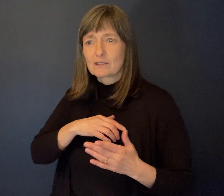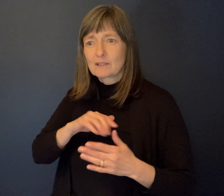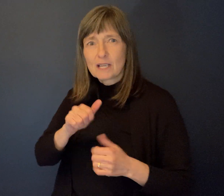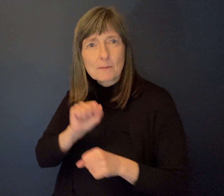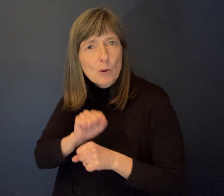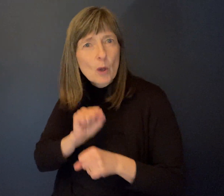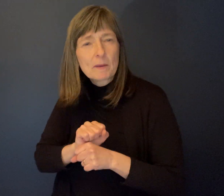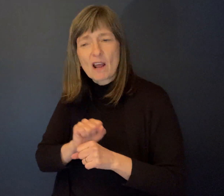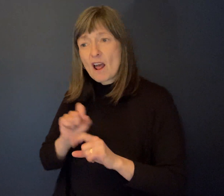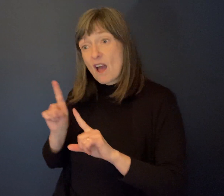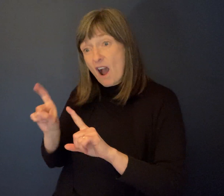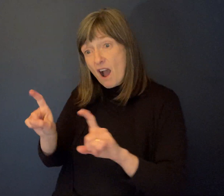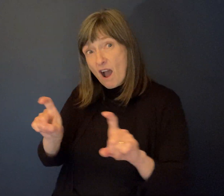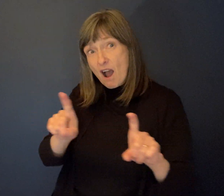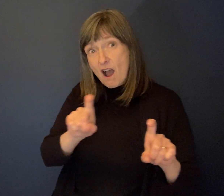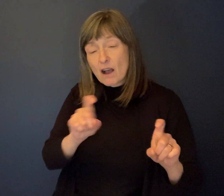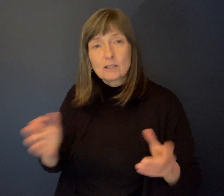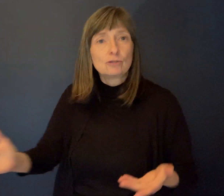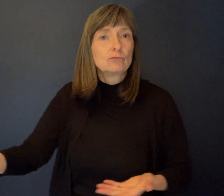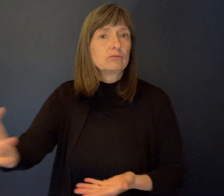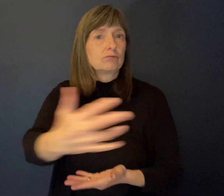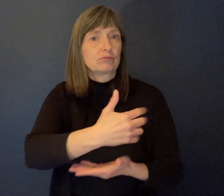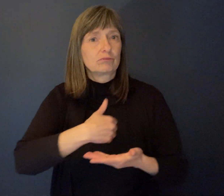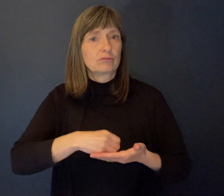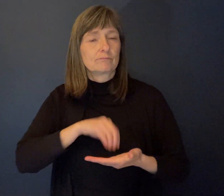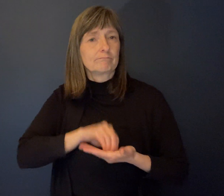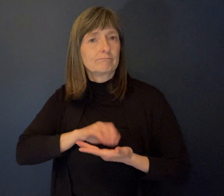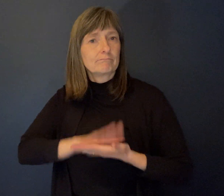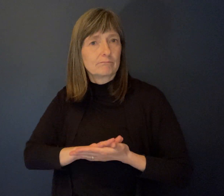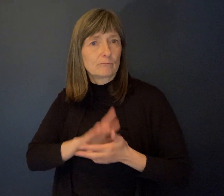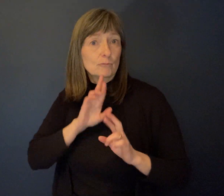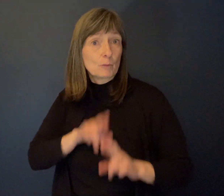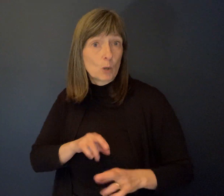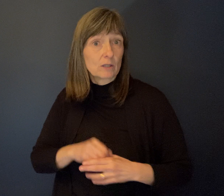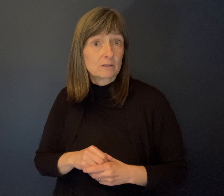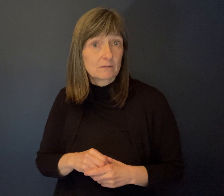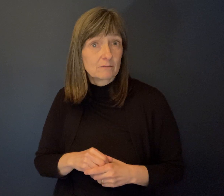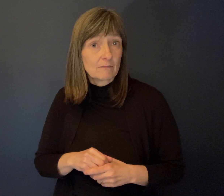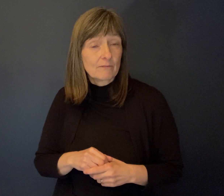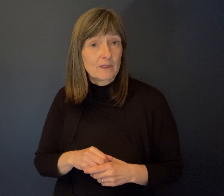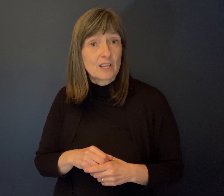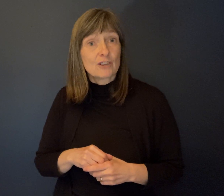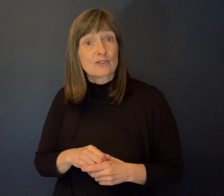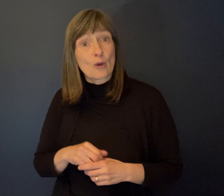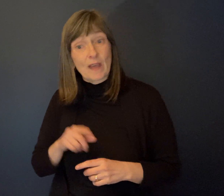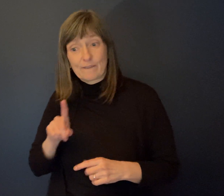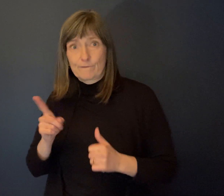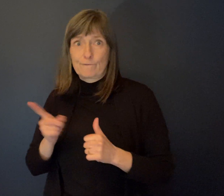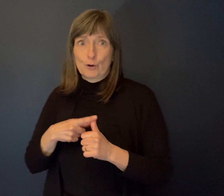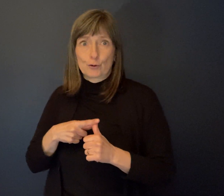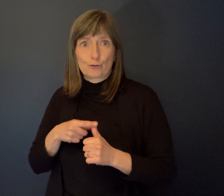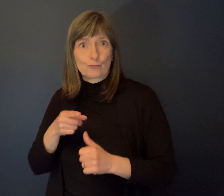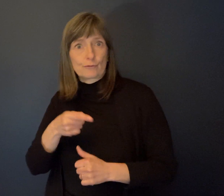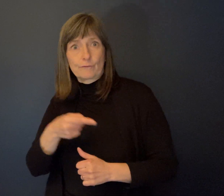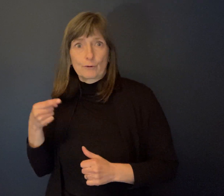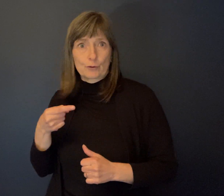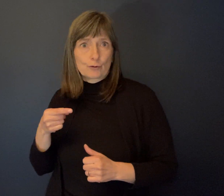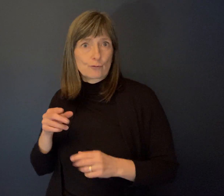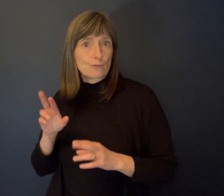that was fabulous to get that kind of input. So it made the groundwork for other reports of their movement. And I know it triggered a lot of